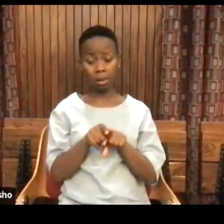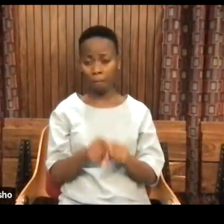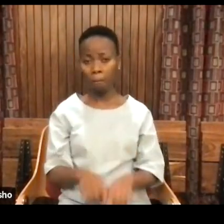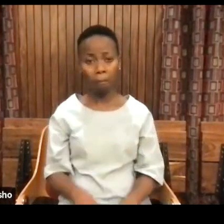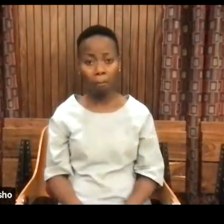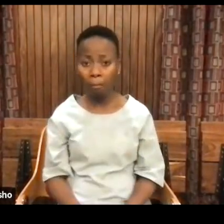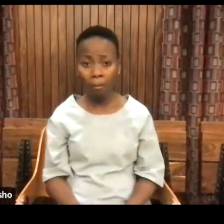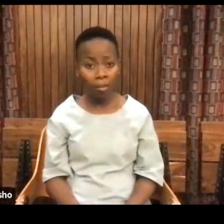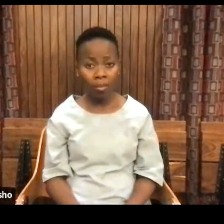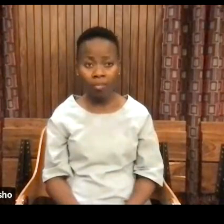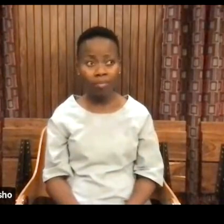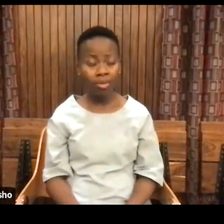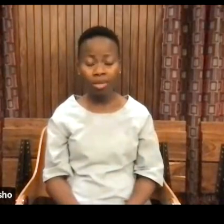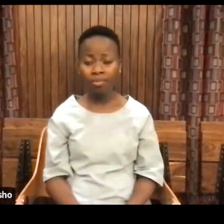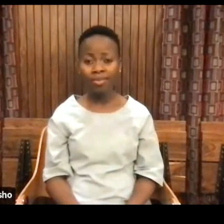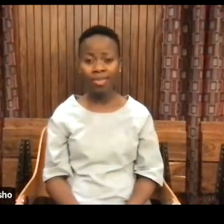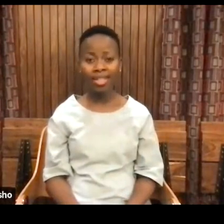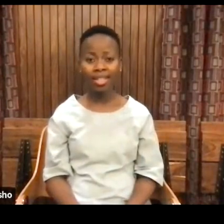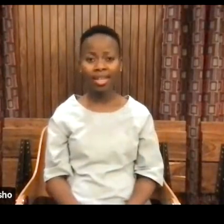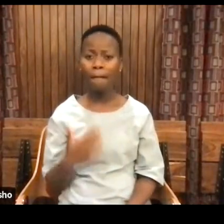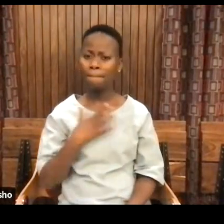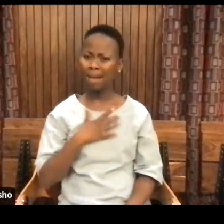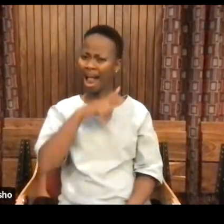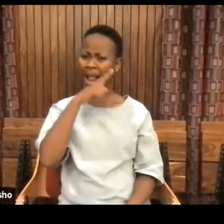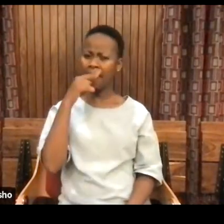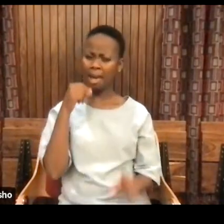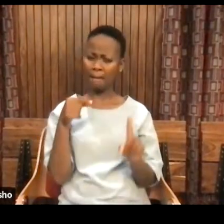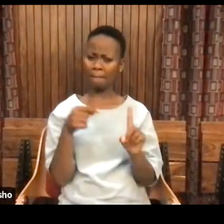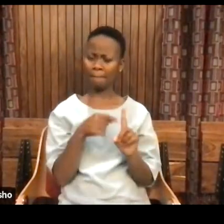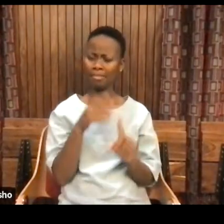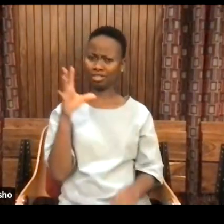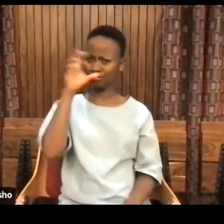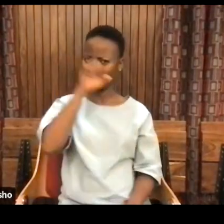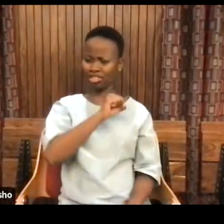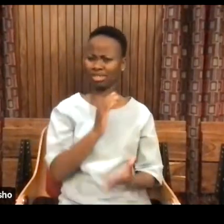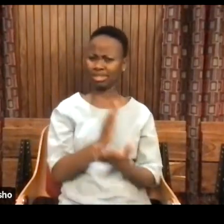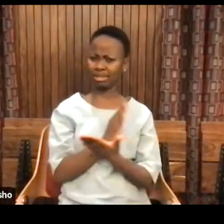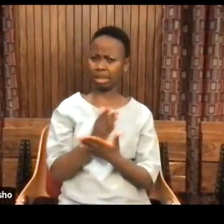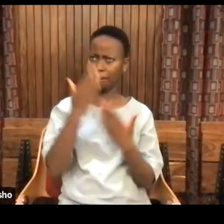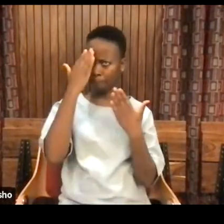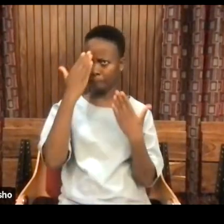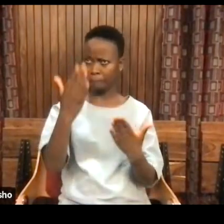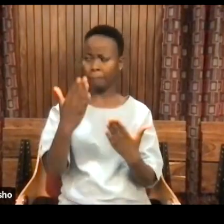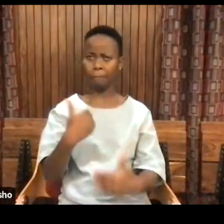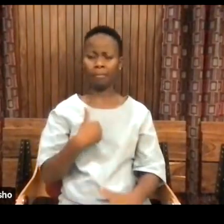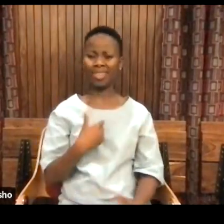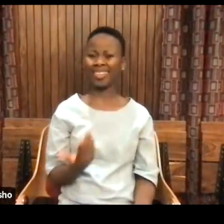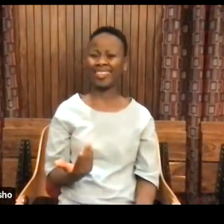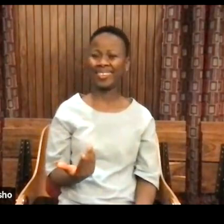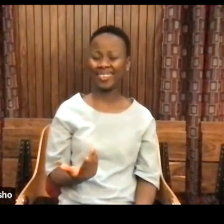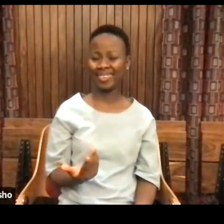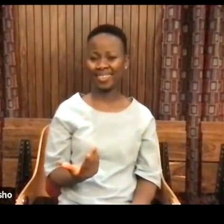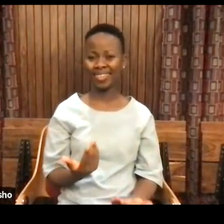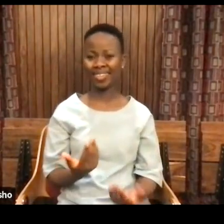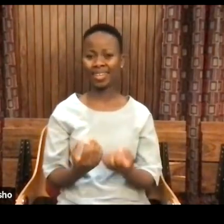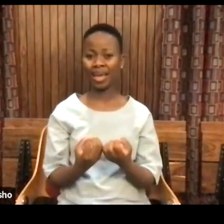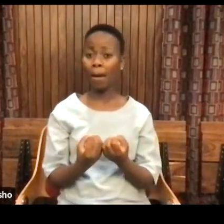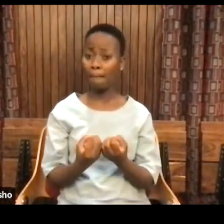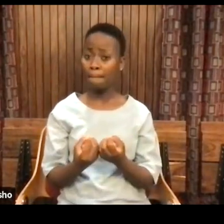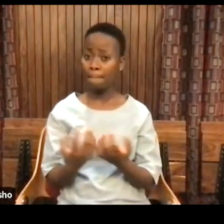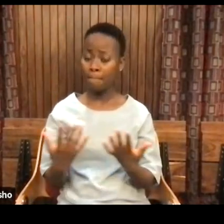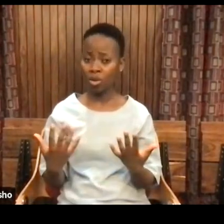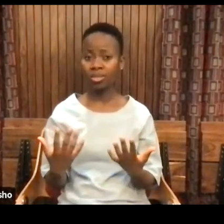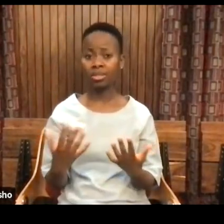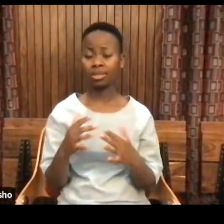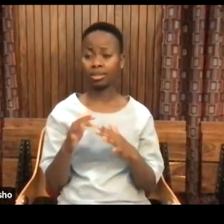think about my name. You know, I have a very strange name. Most people don't know the meanings of their names. Many people who speak indigenous